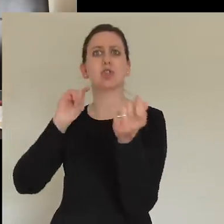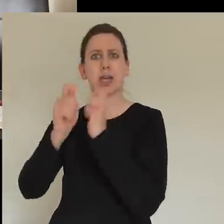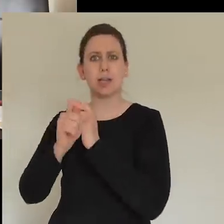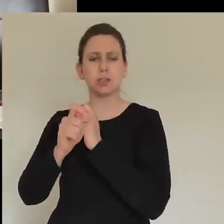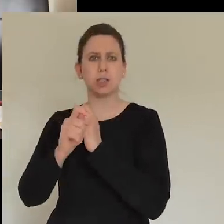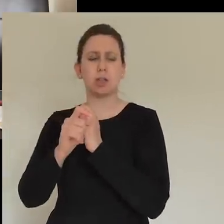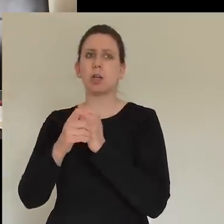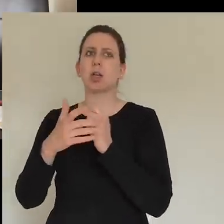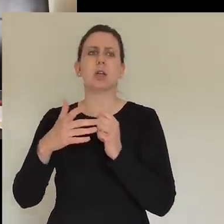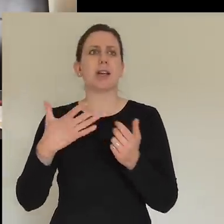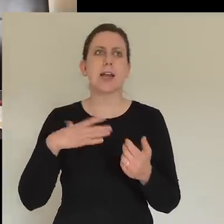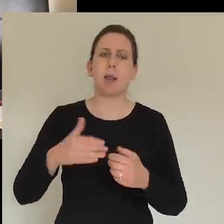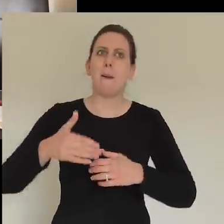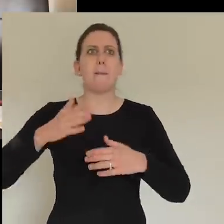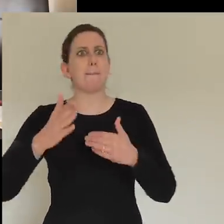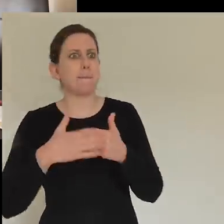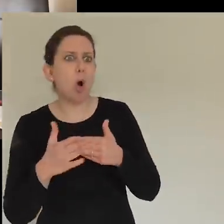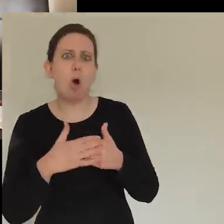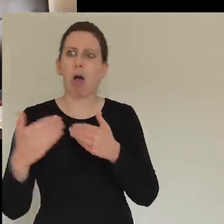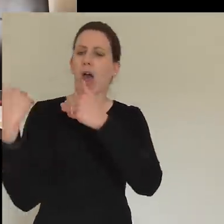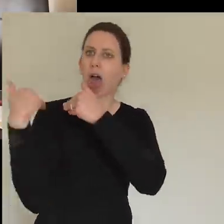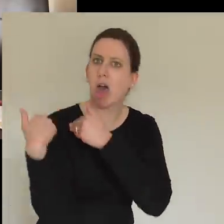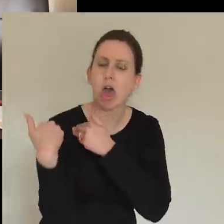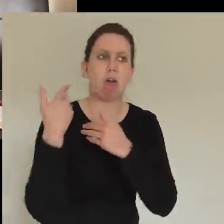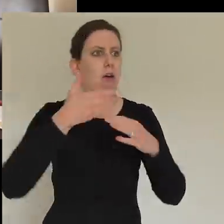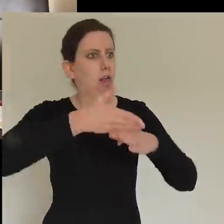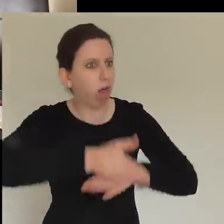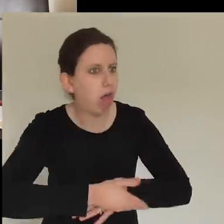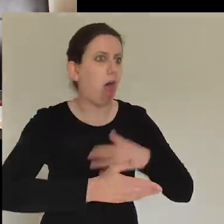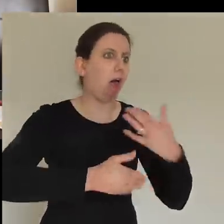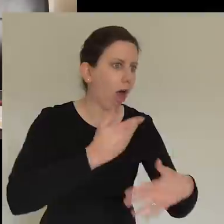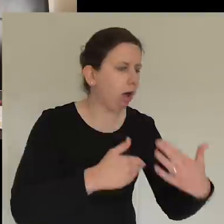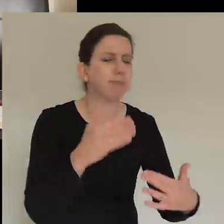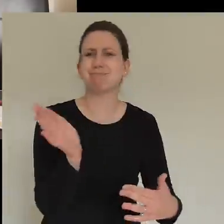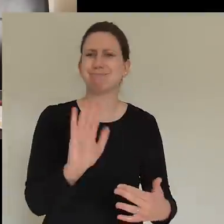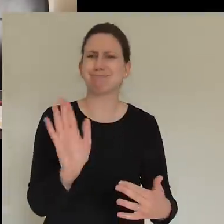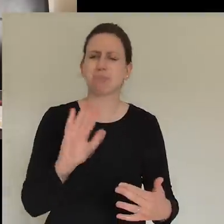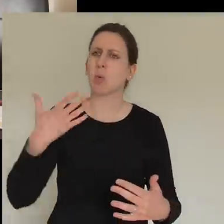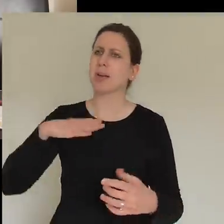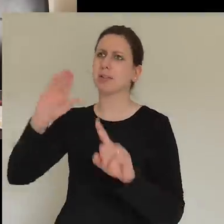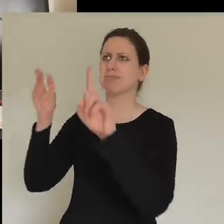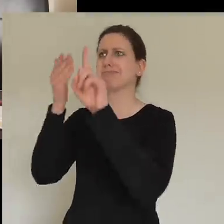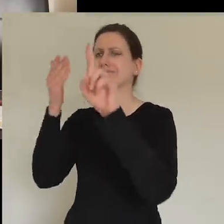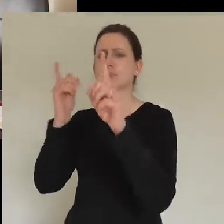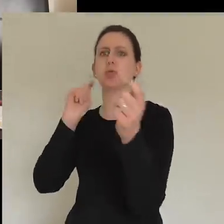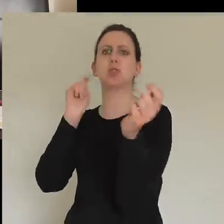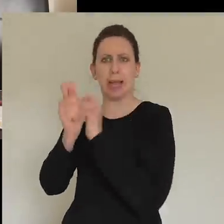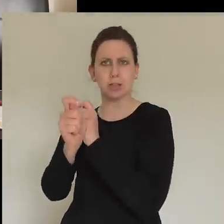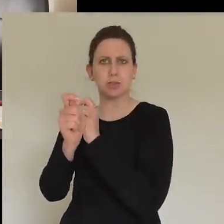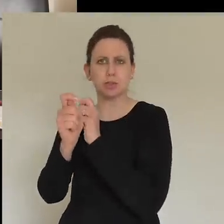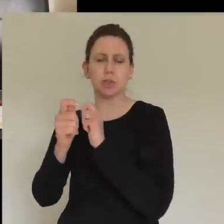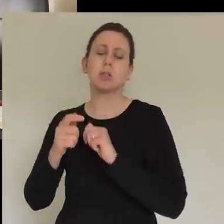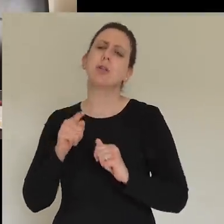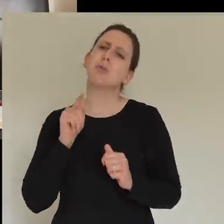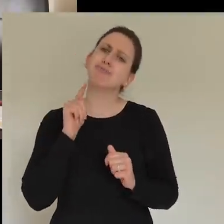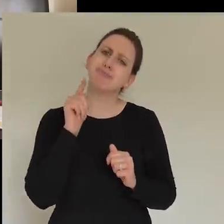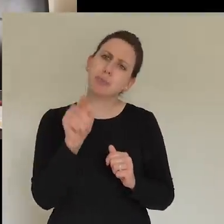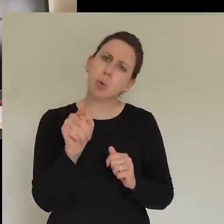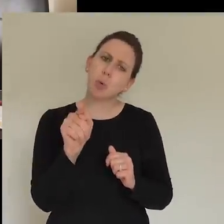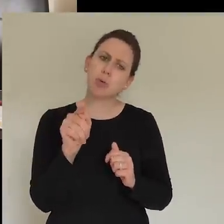say, let's just work harder. Let's just do more. We're saying, actually, where do we need to realign, recalibrate or change? So where might you right now need to change your